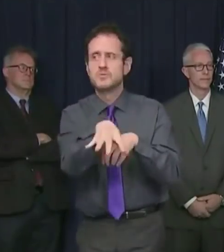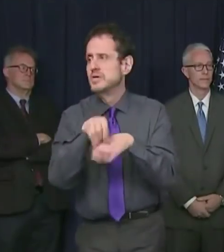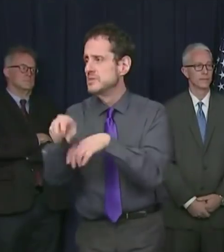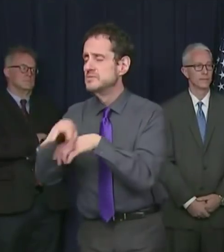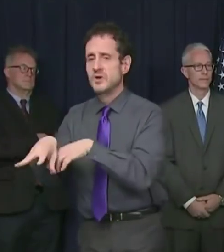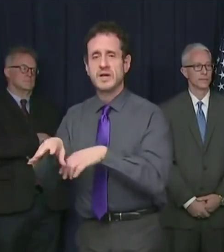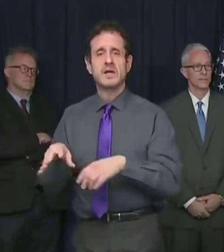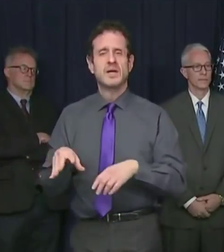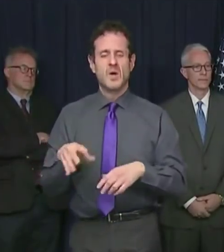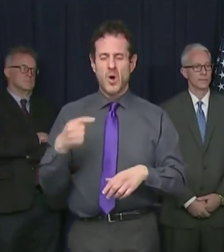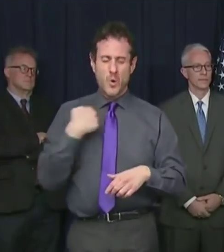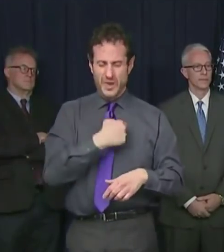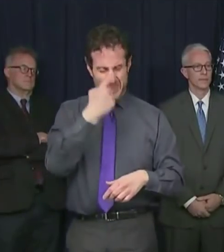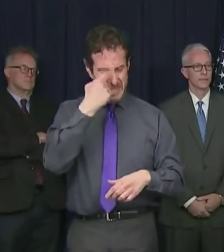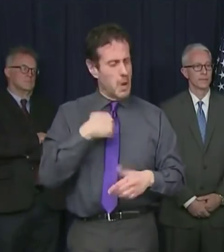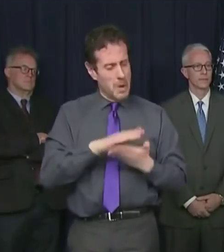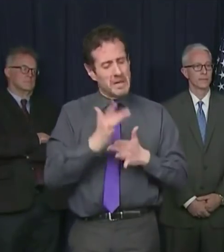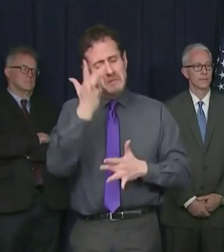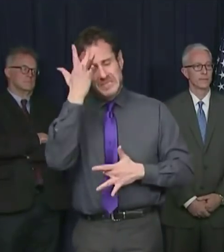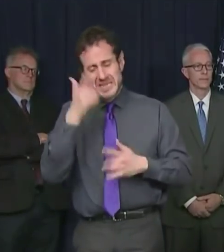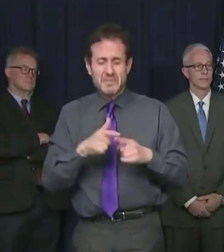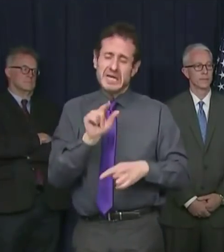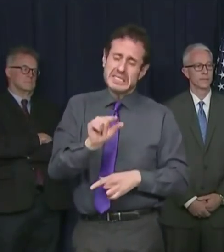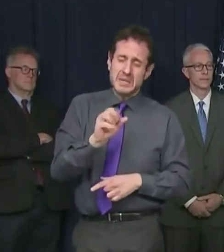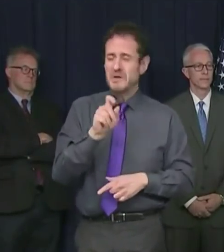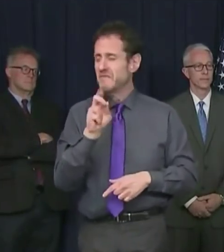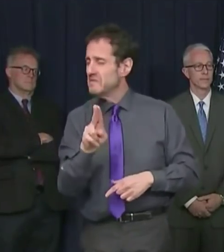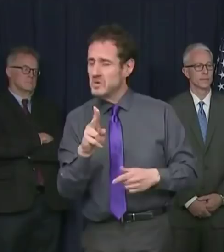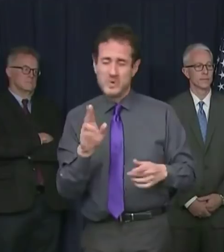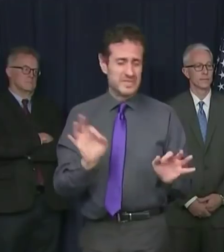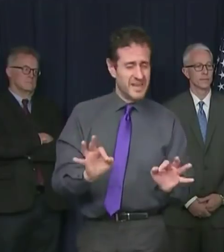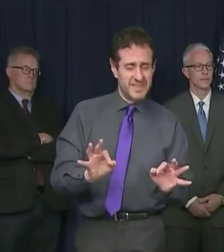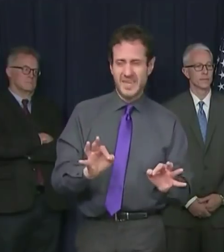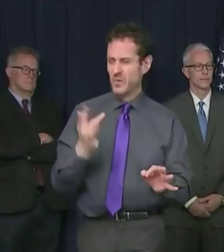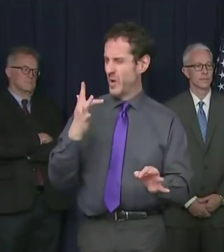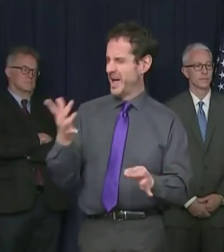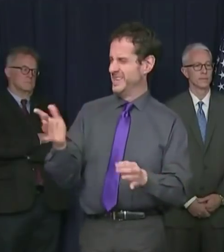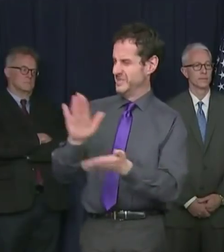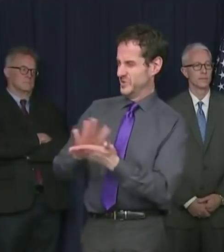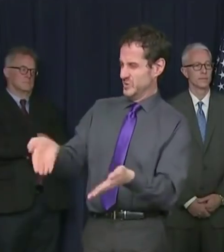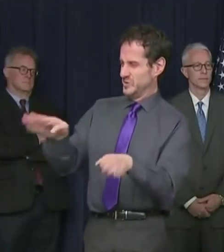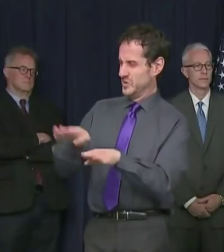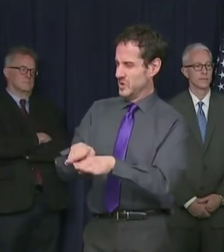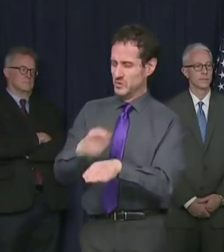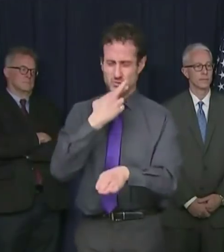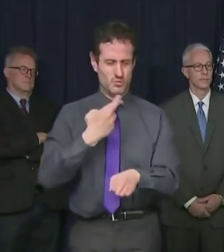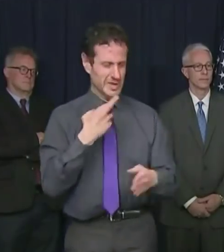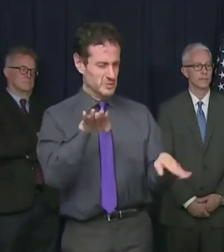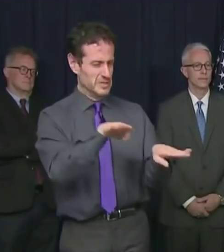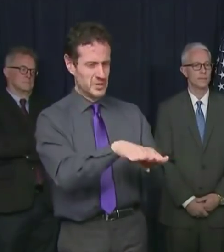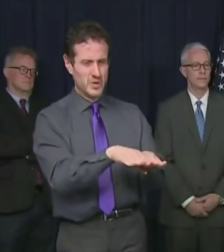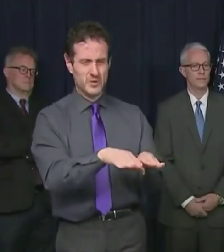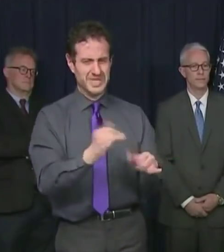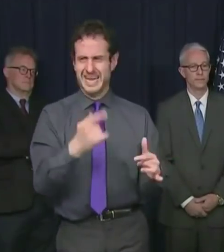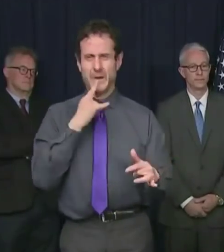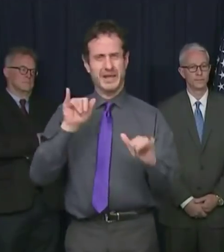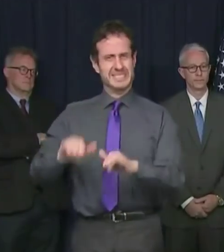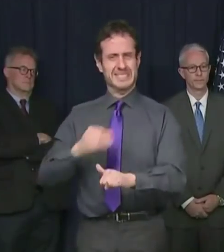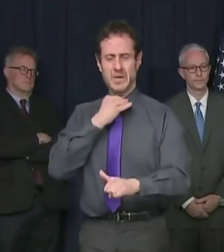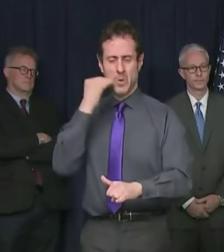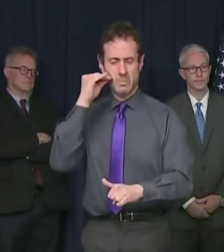confusing as to why schools are closed, restaurants are shuttered and now the virus is taking what's left of our precious liberty.